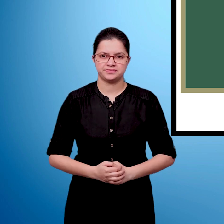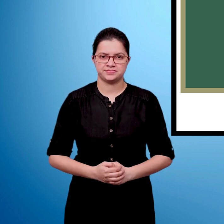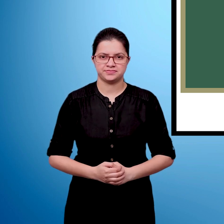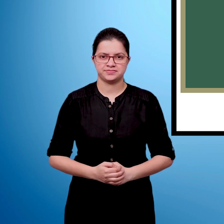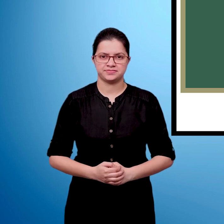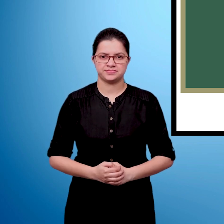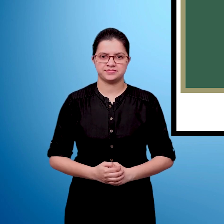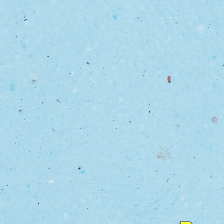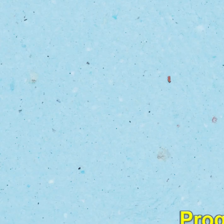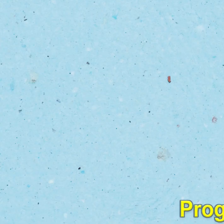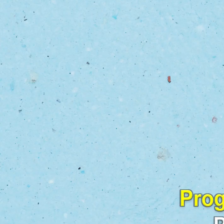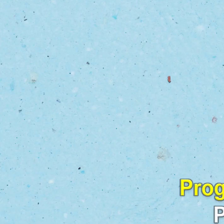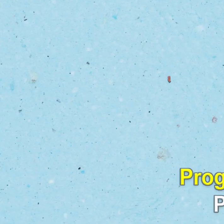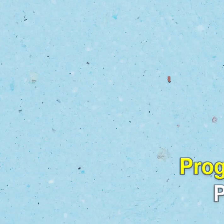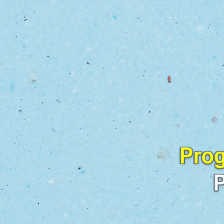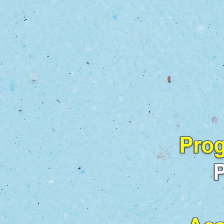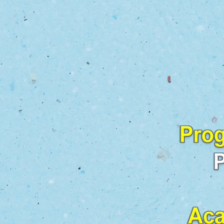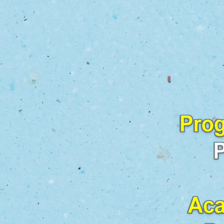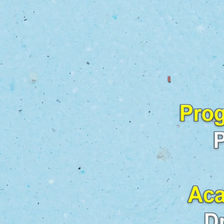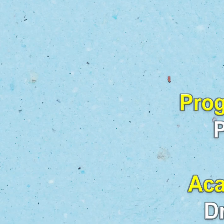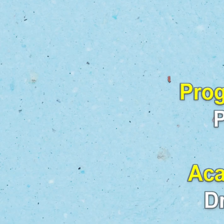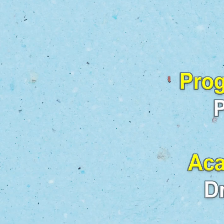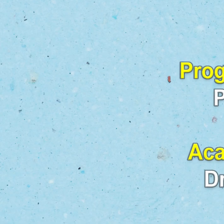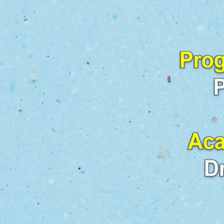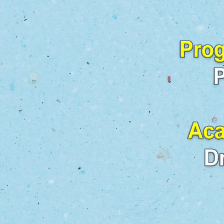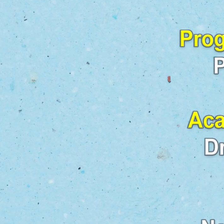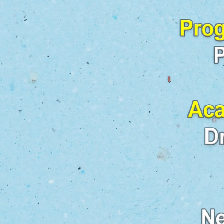The web. Page number 16.